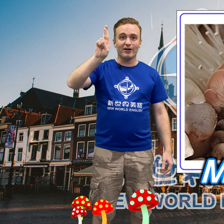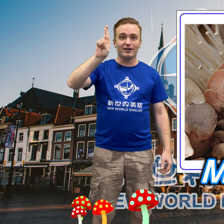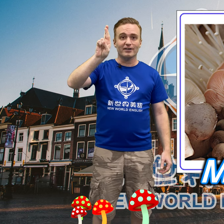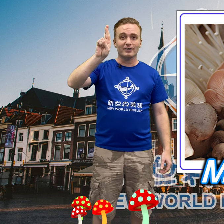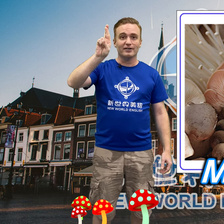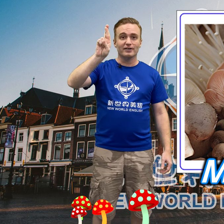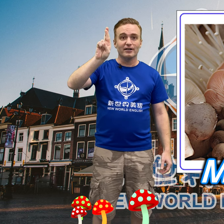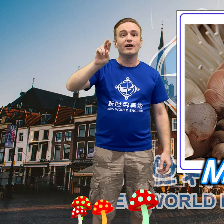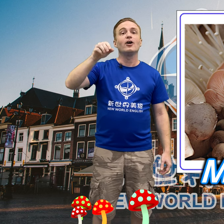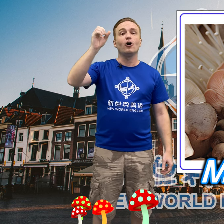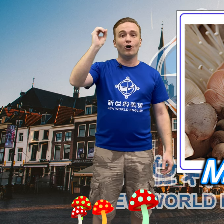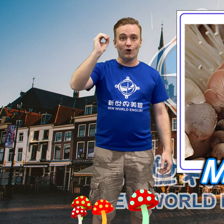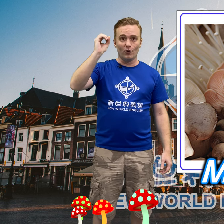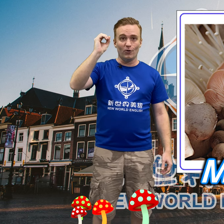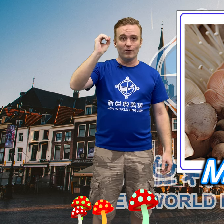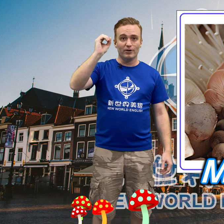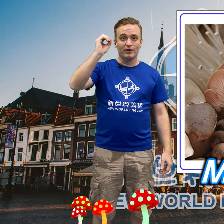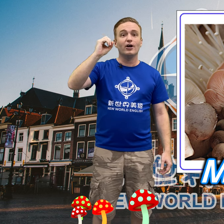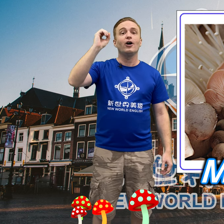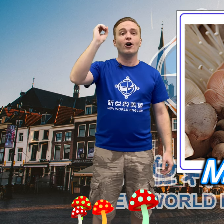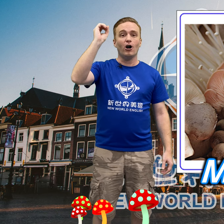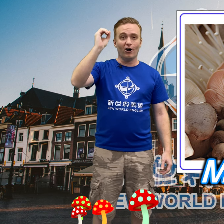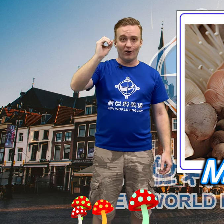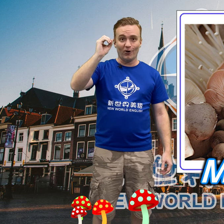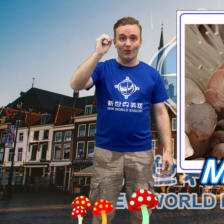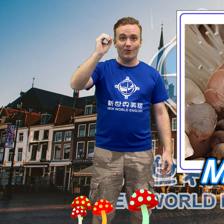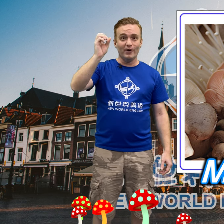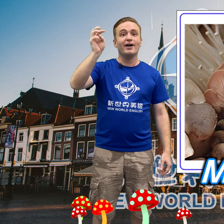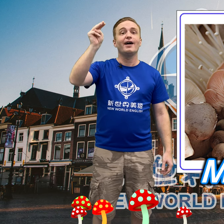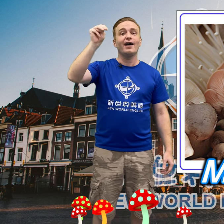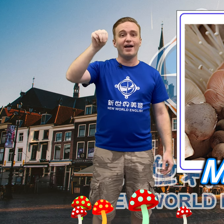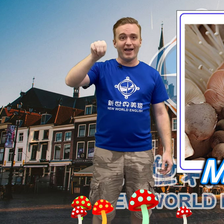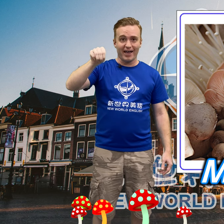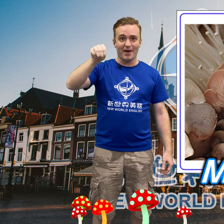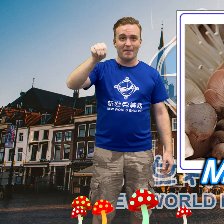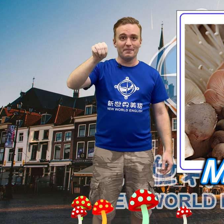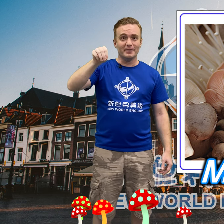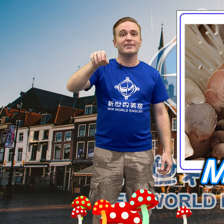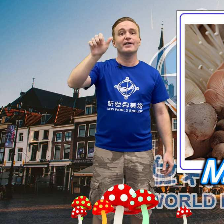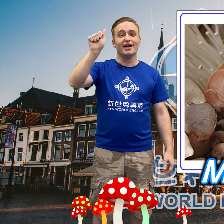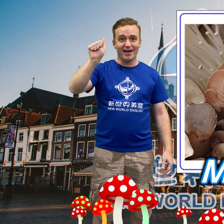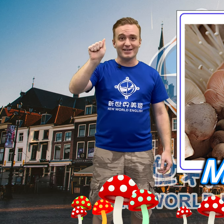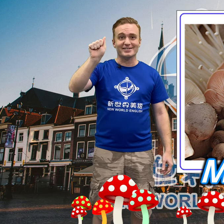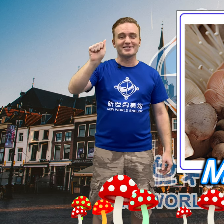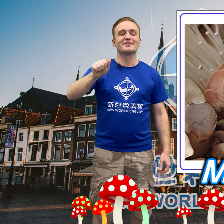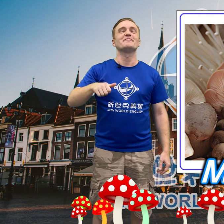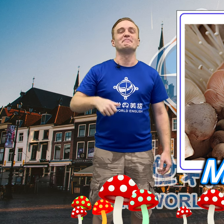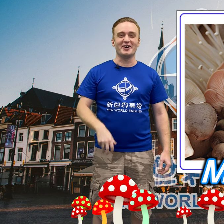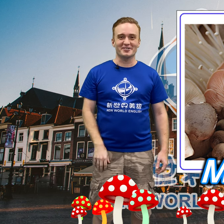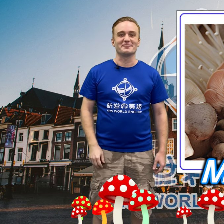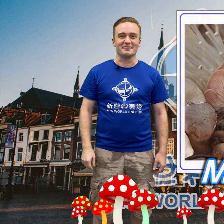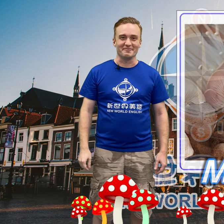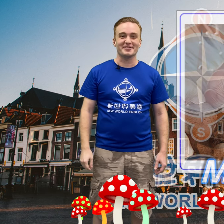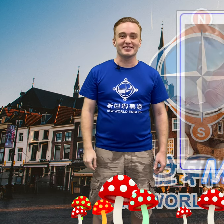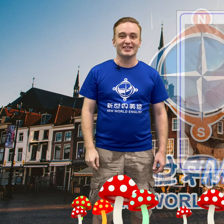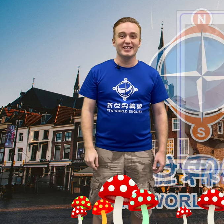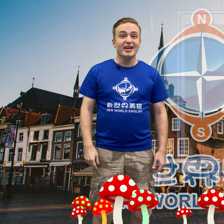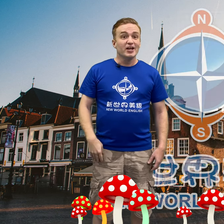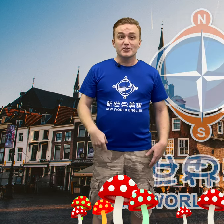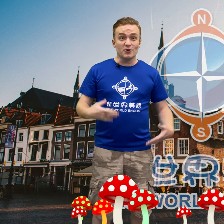-O-O-M-S. Mushrooms. So,